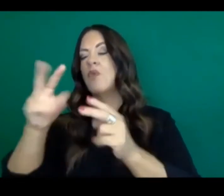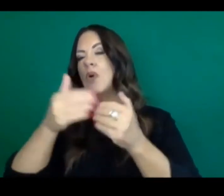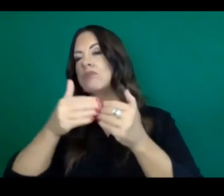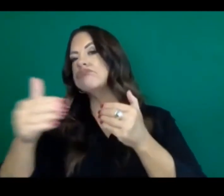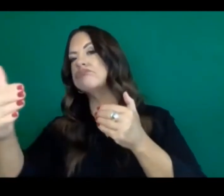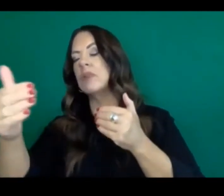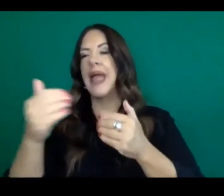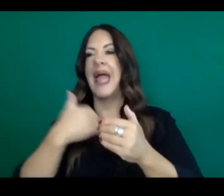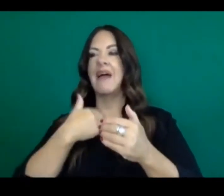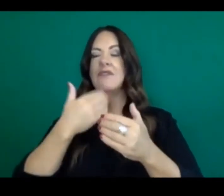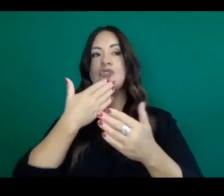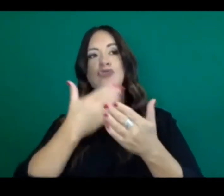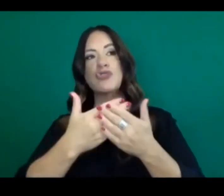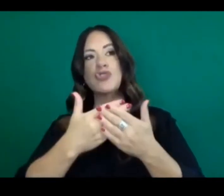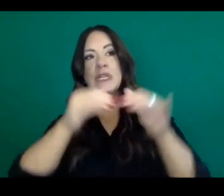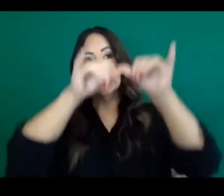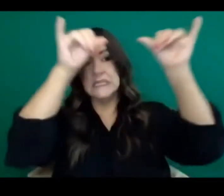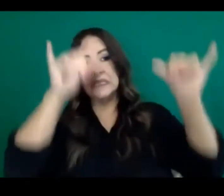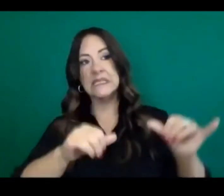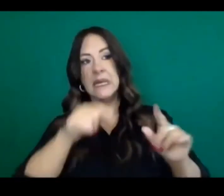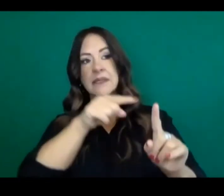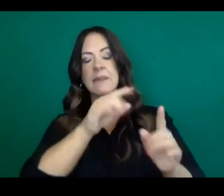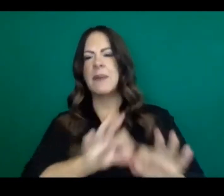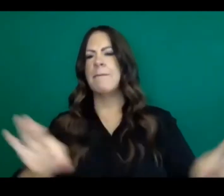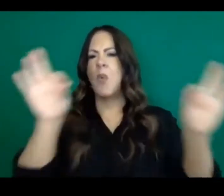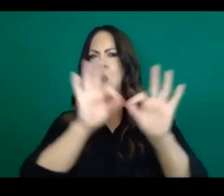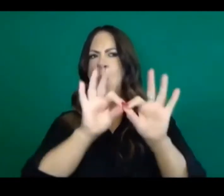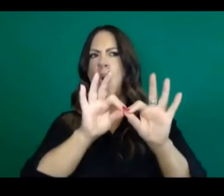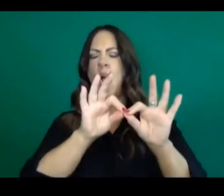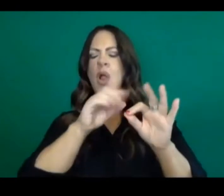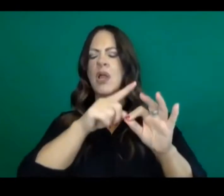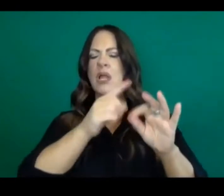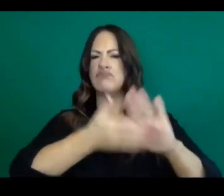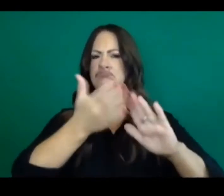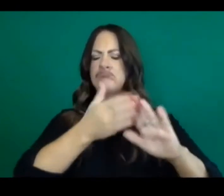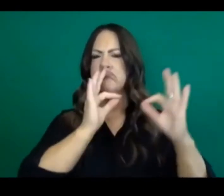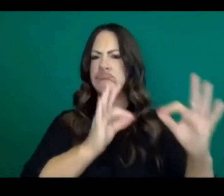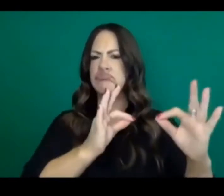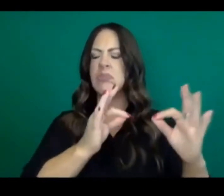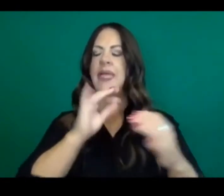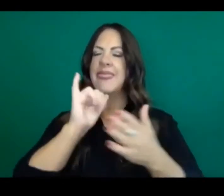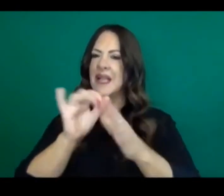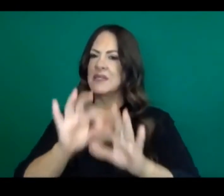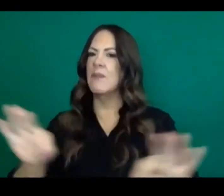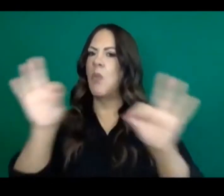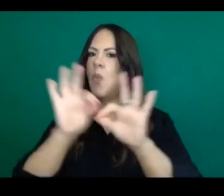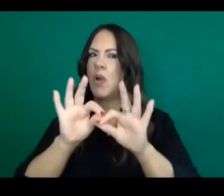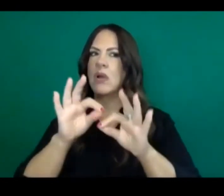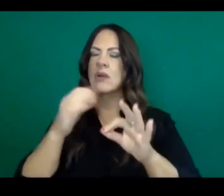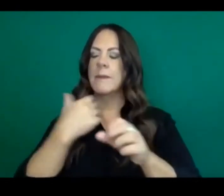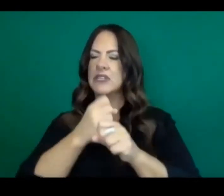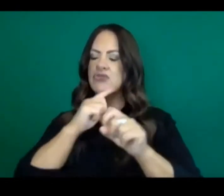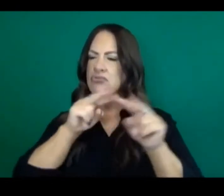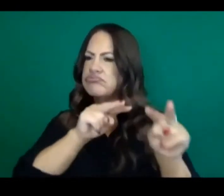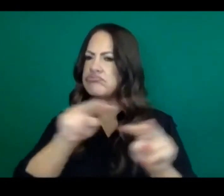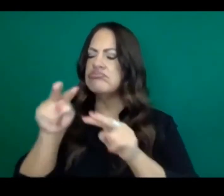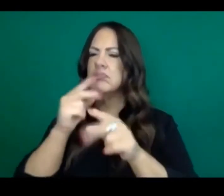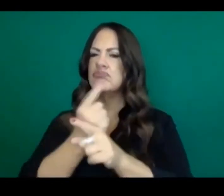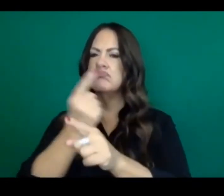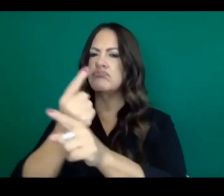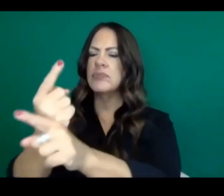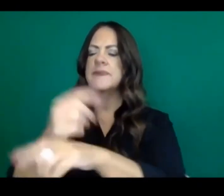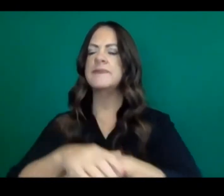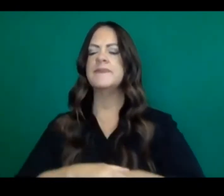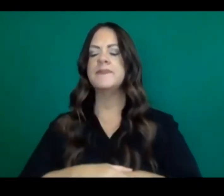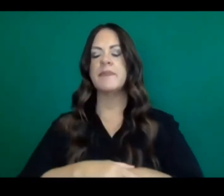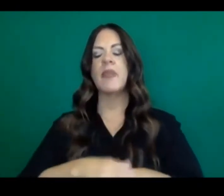robust system is key. So later today, we'll be announcing a contract with Optum Insight, a